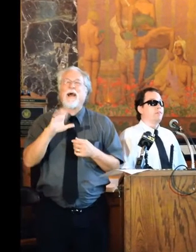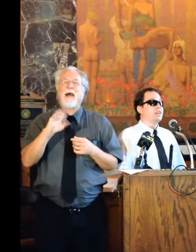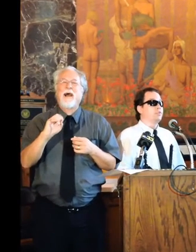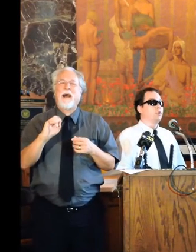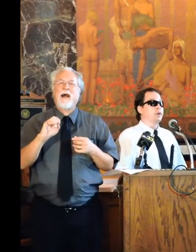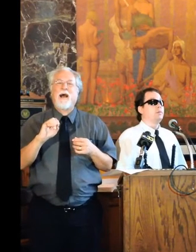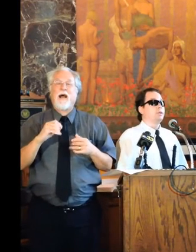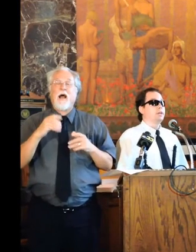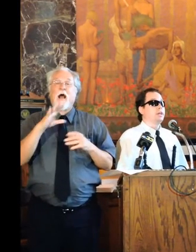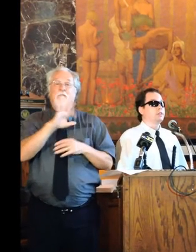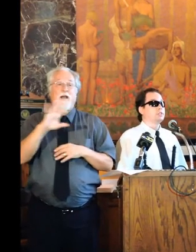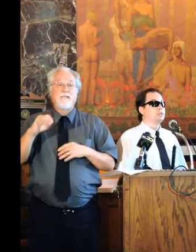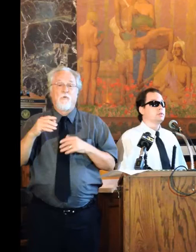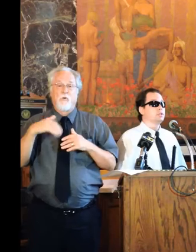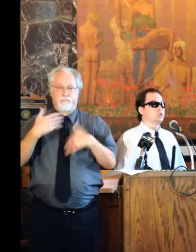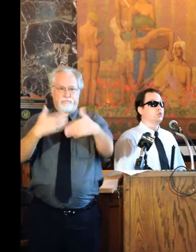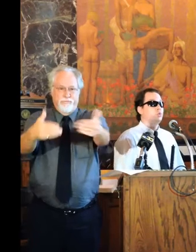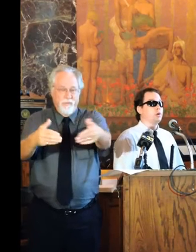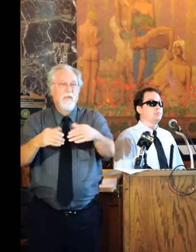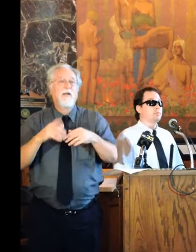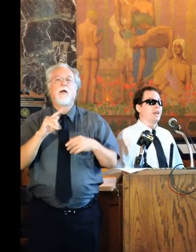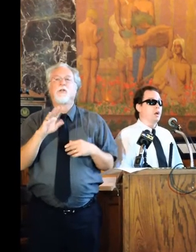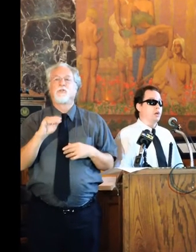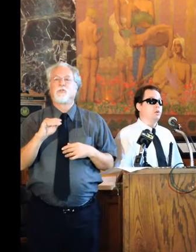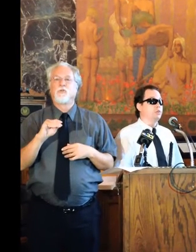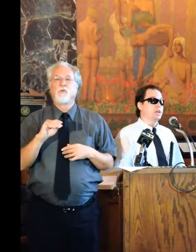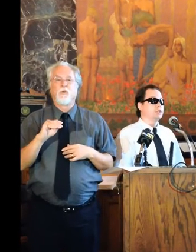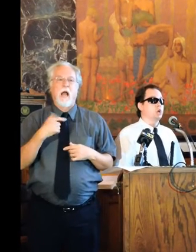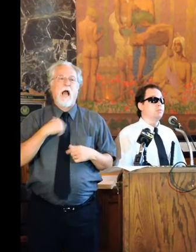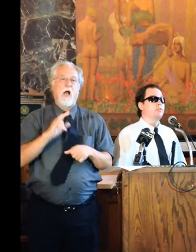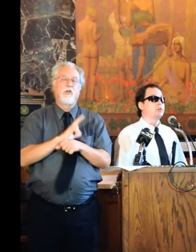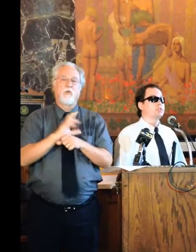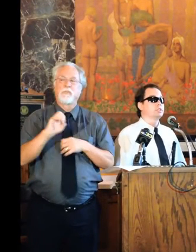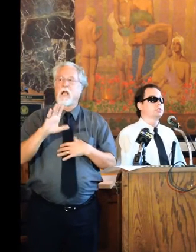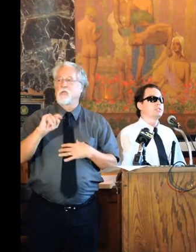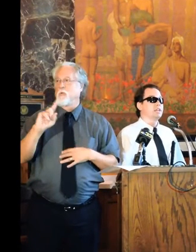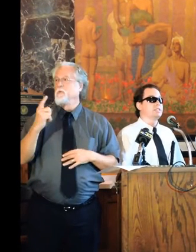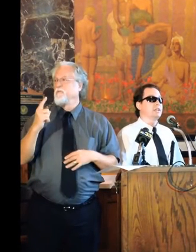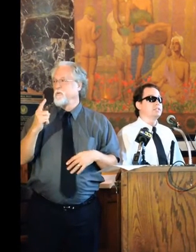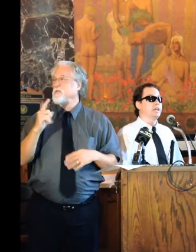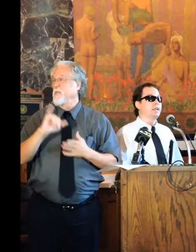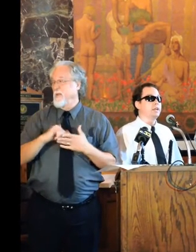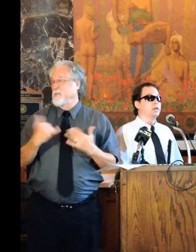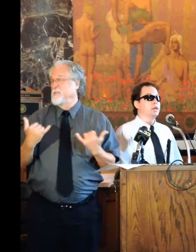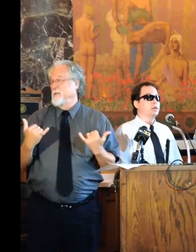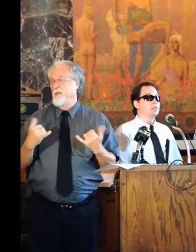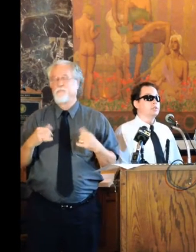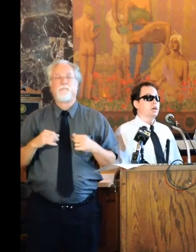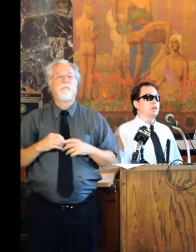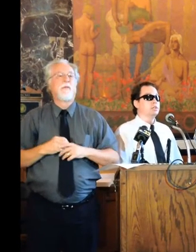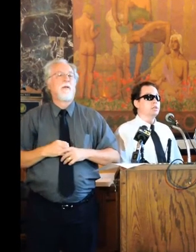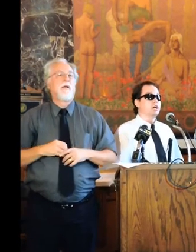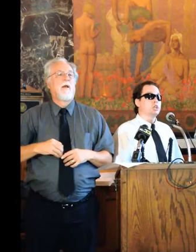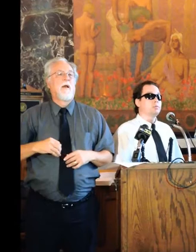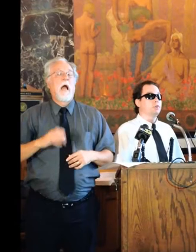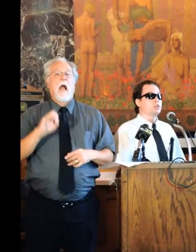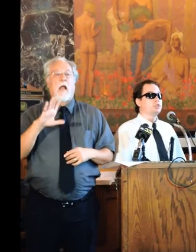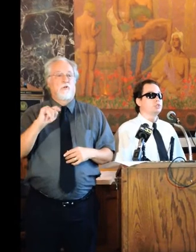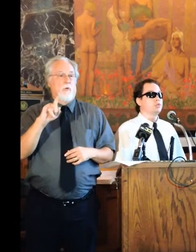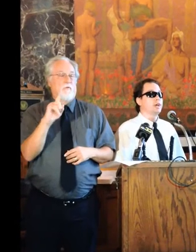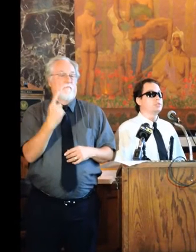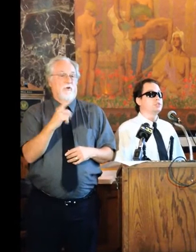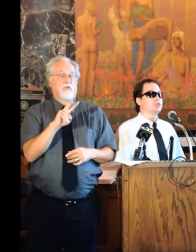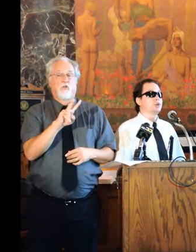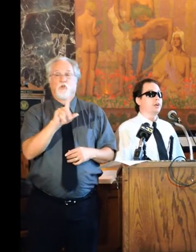So fast forward a couple of years to, and I'll use October 1st, since that's today's date. October